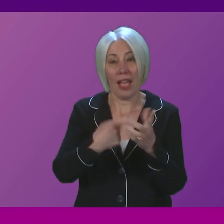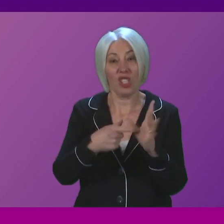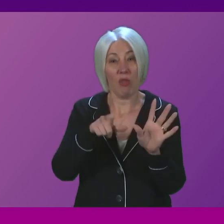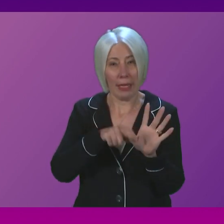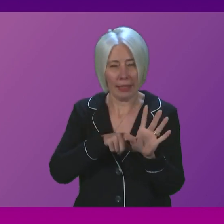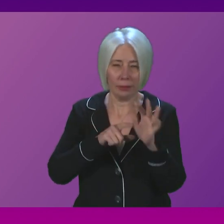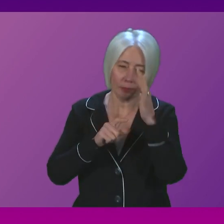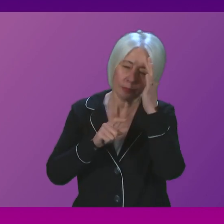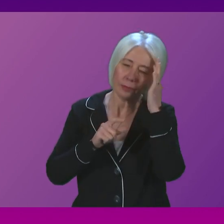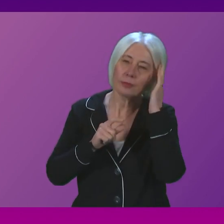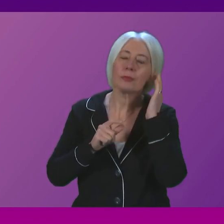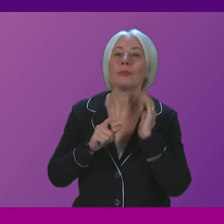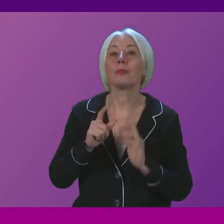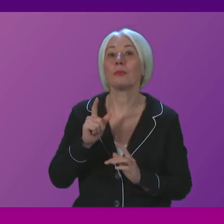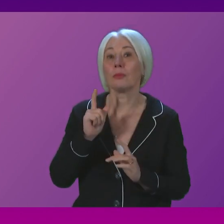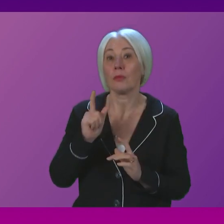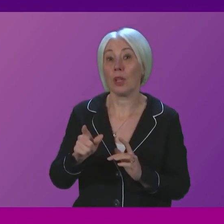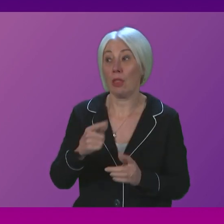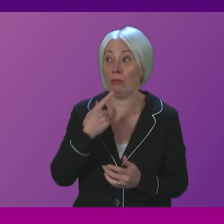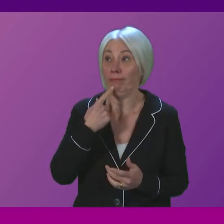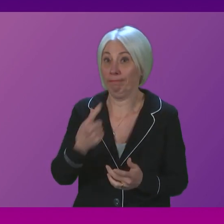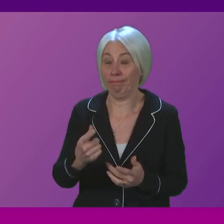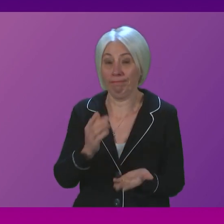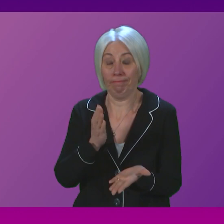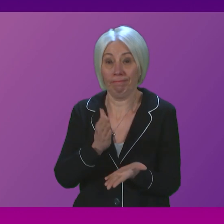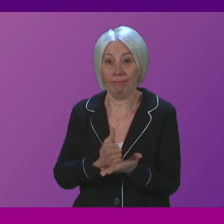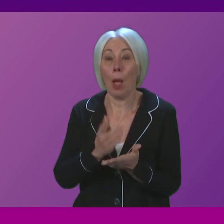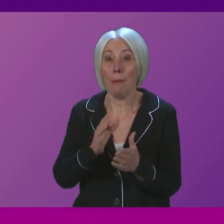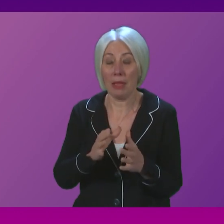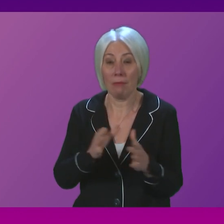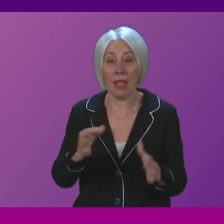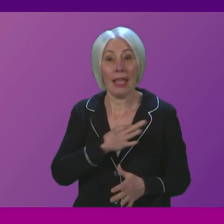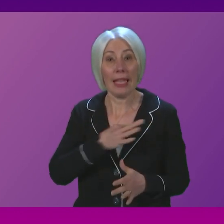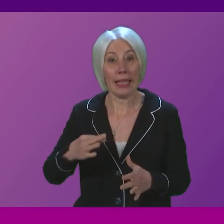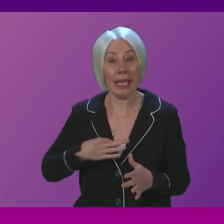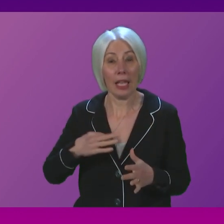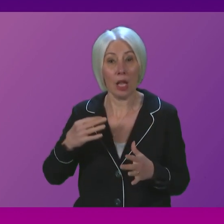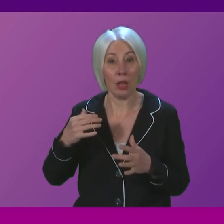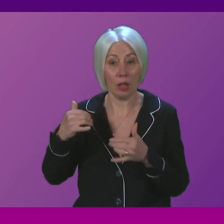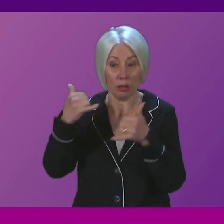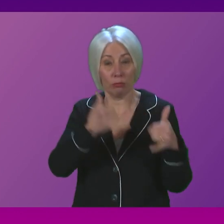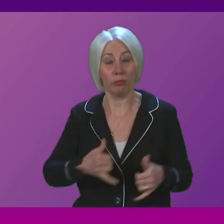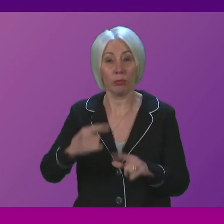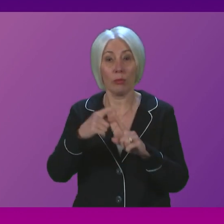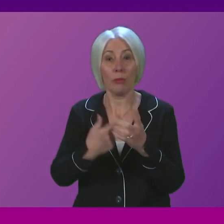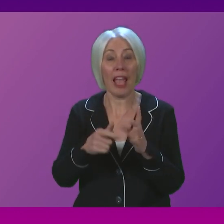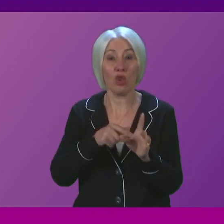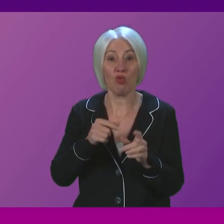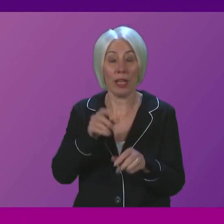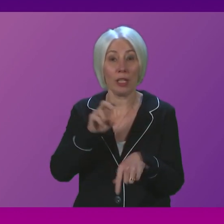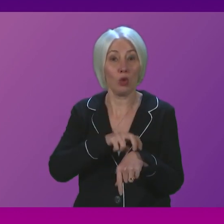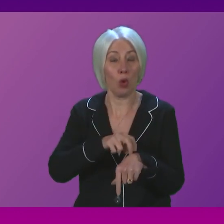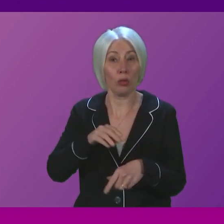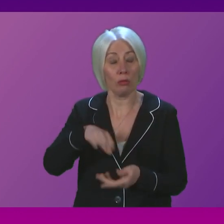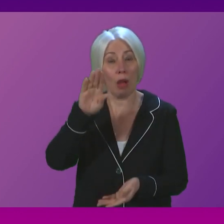well, just in point of fact, there has been an increase in clinical radiology consultants under this government of